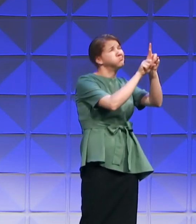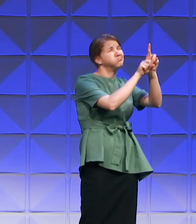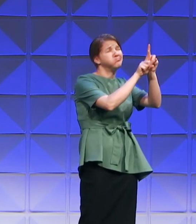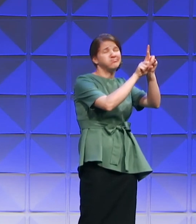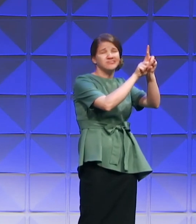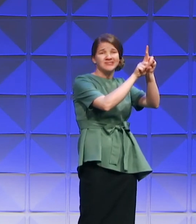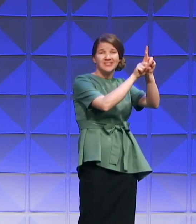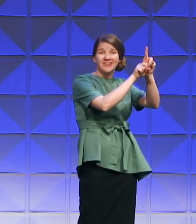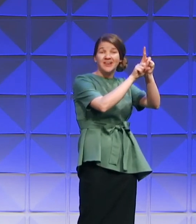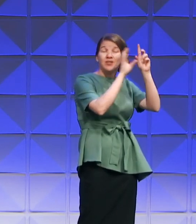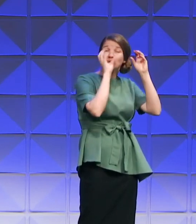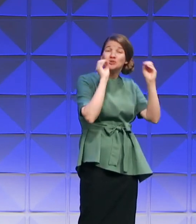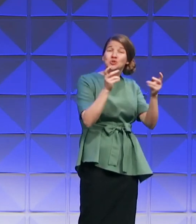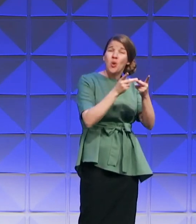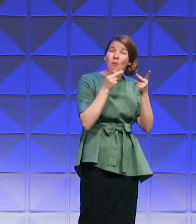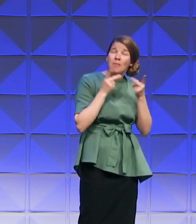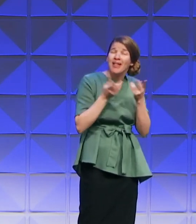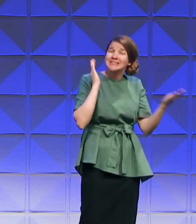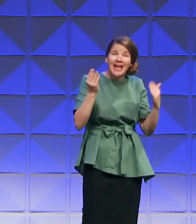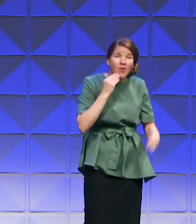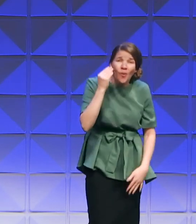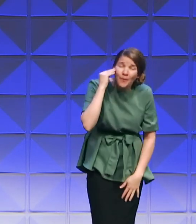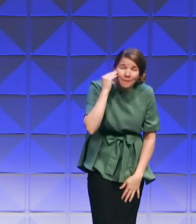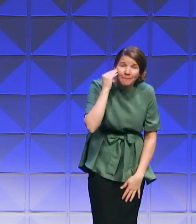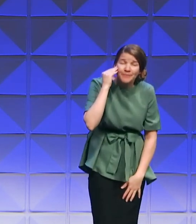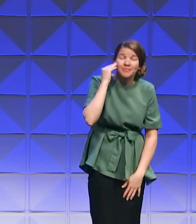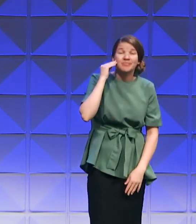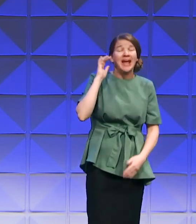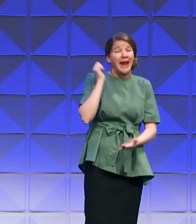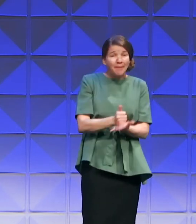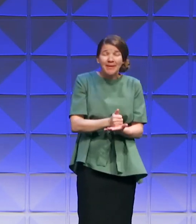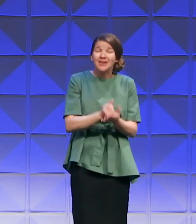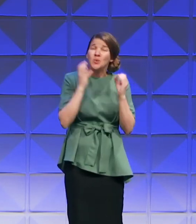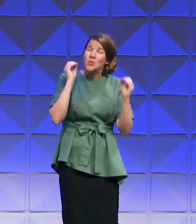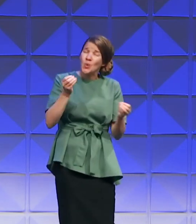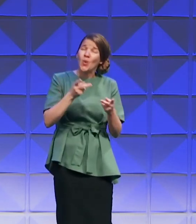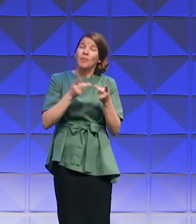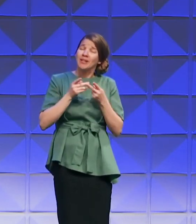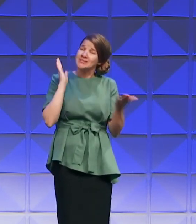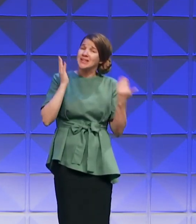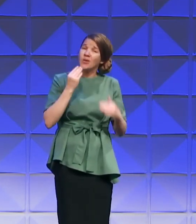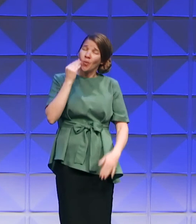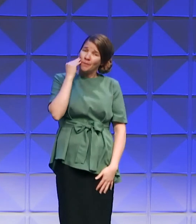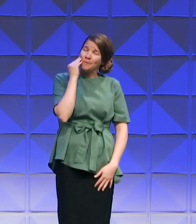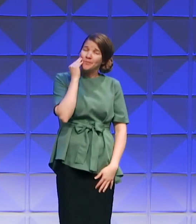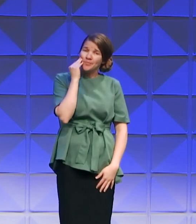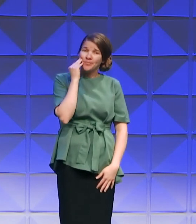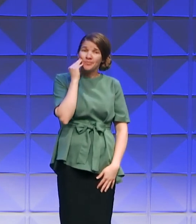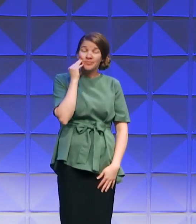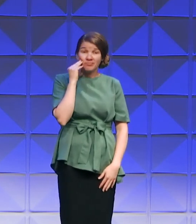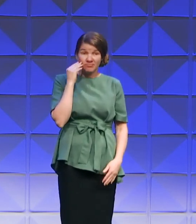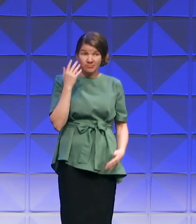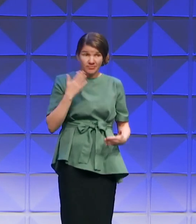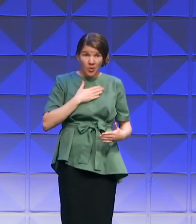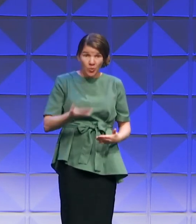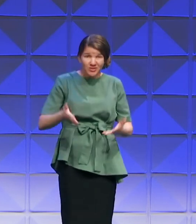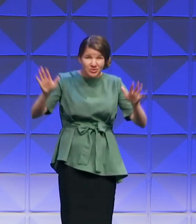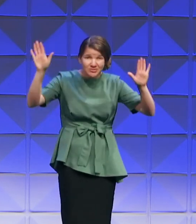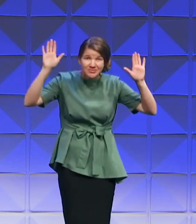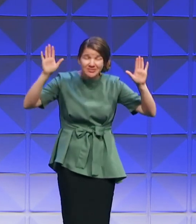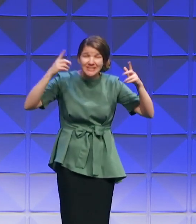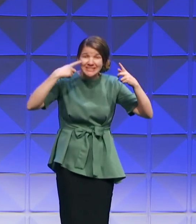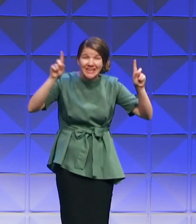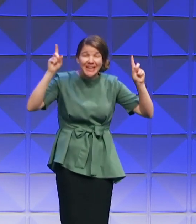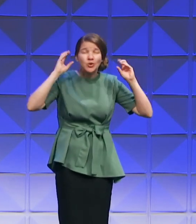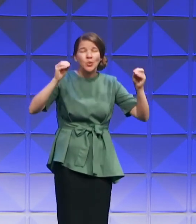because there's no place like home. Amen. There's no place like home. Oh, would you lift your hands and declare